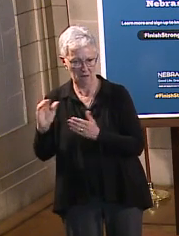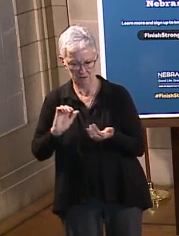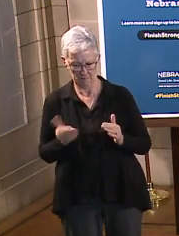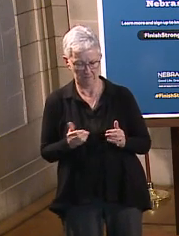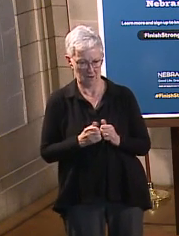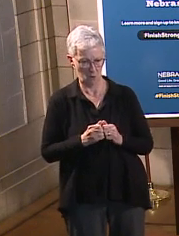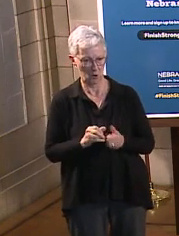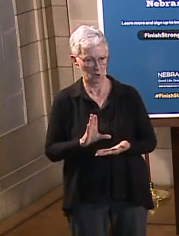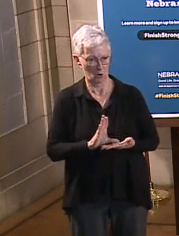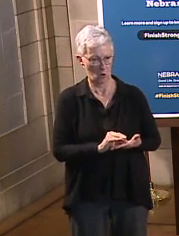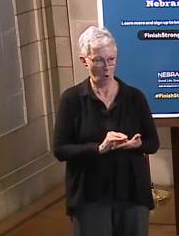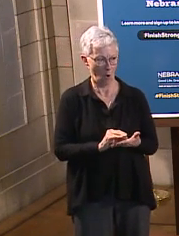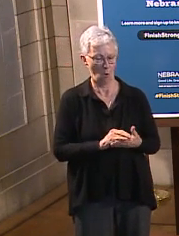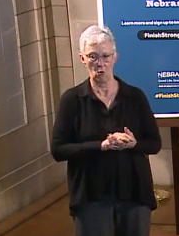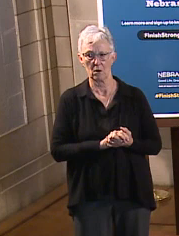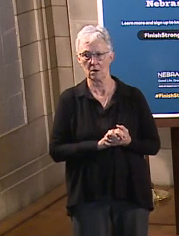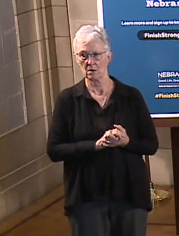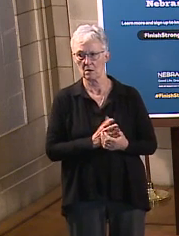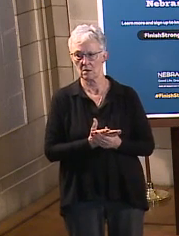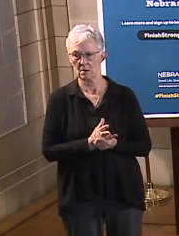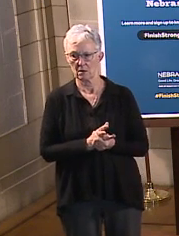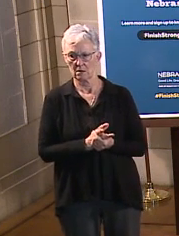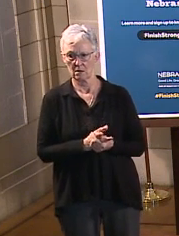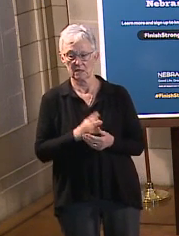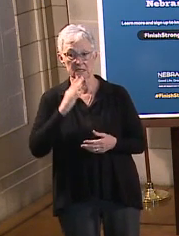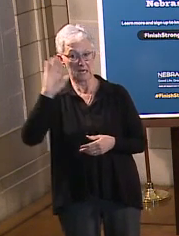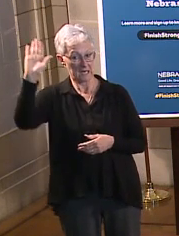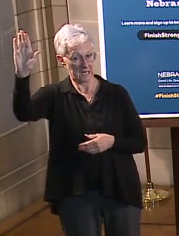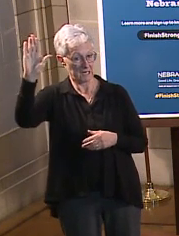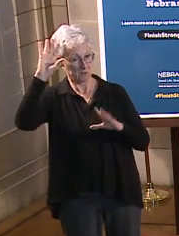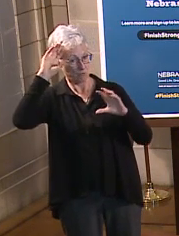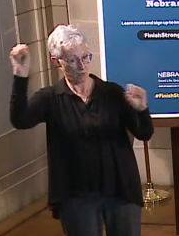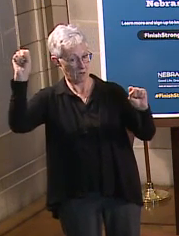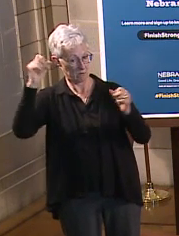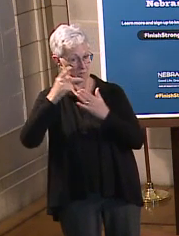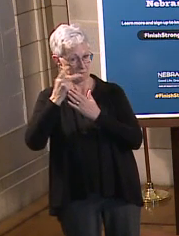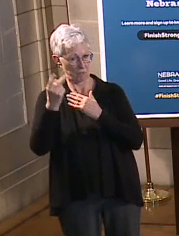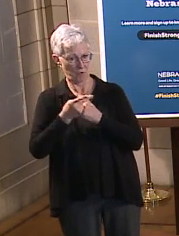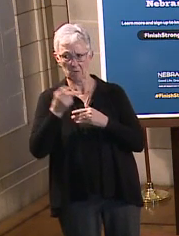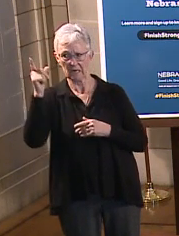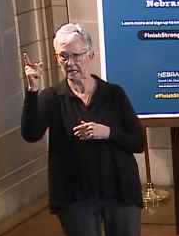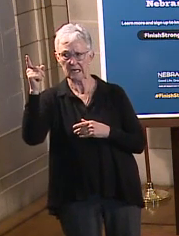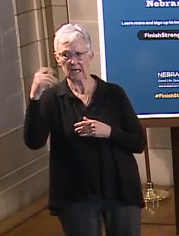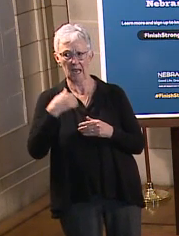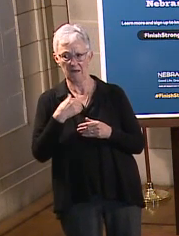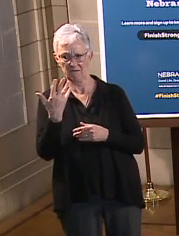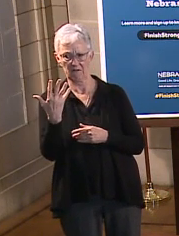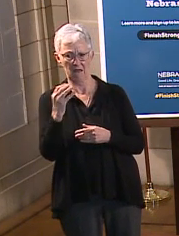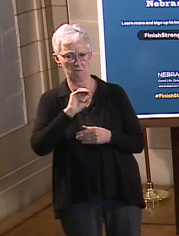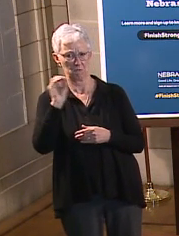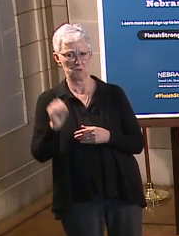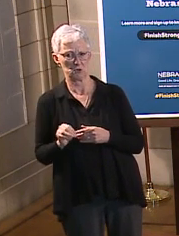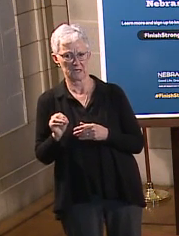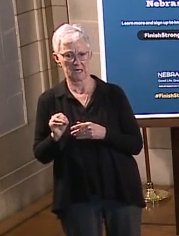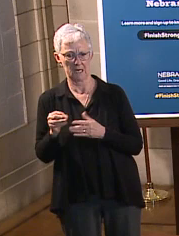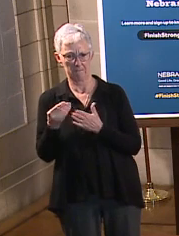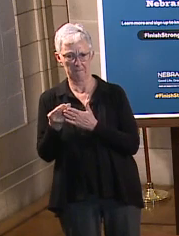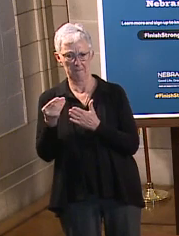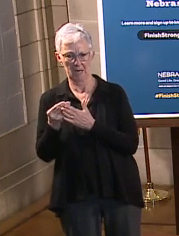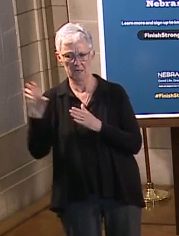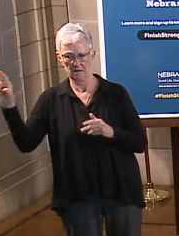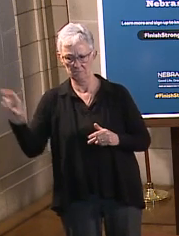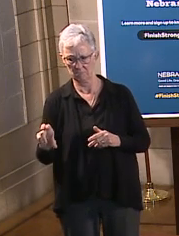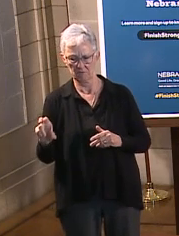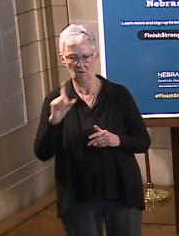actually goes to roads and bridges. And even if you want to get more expansive in how you define infrastructure, includes things like mass